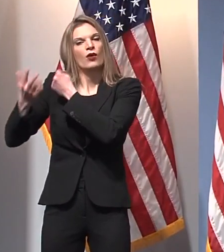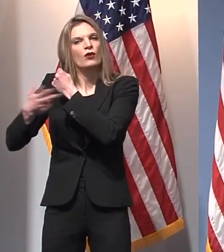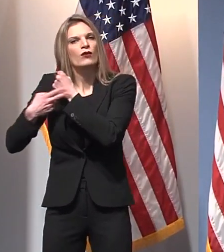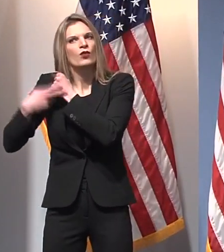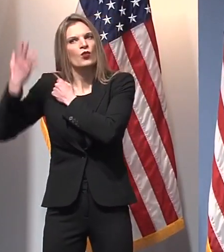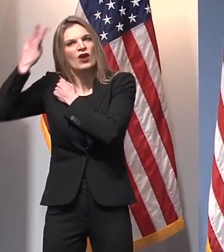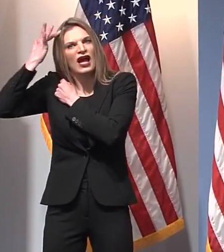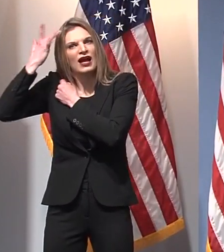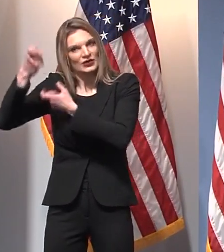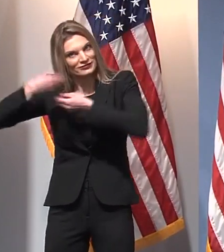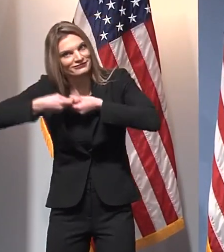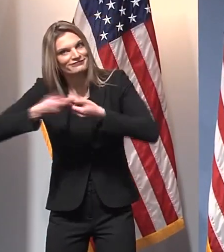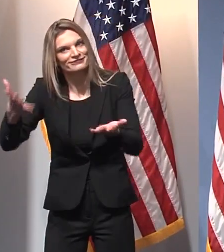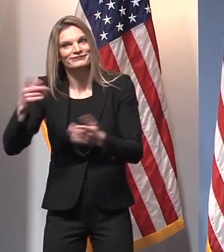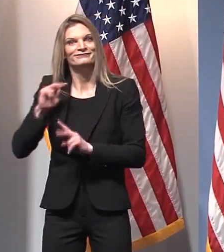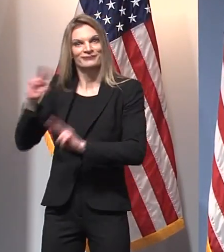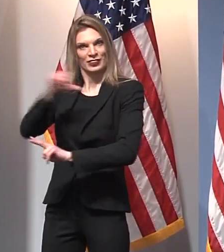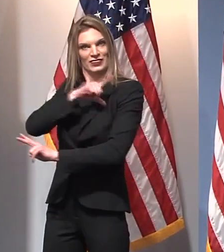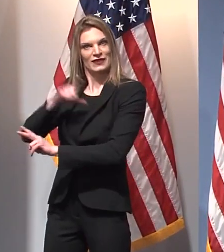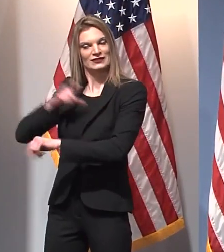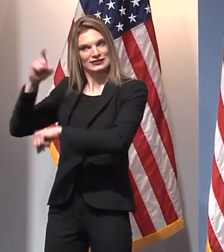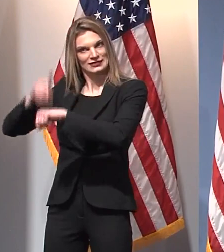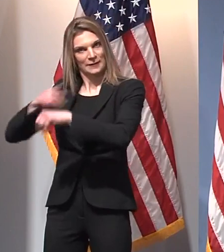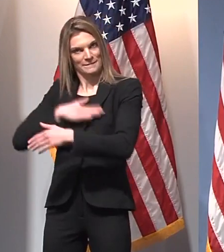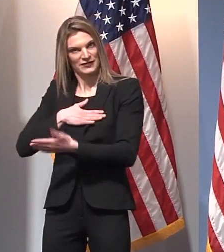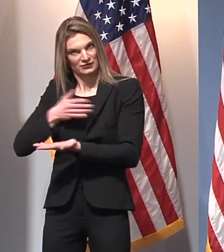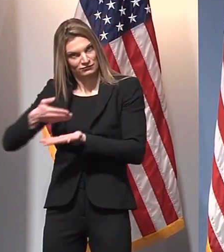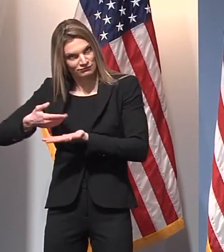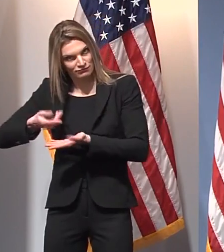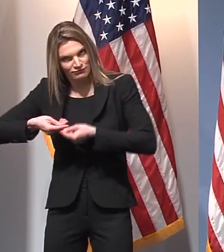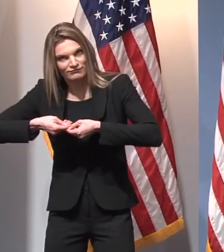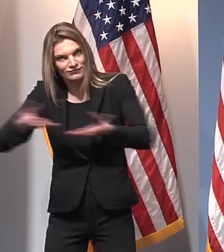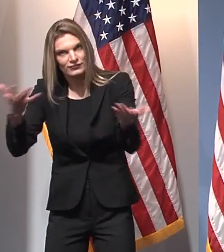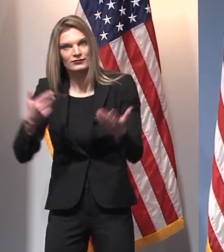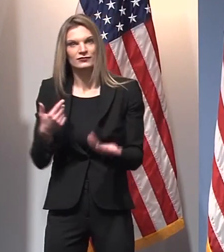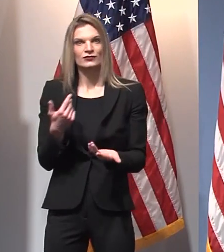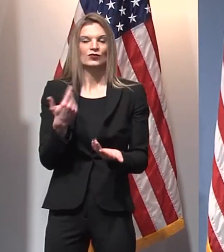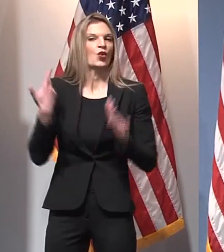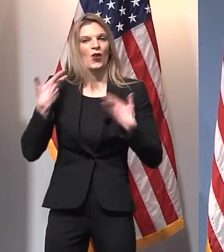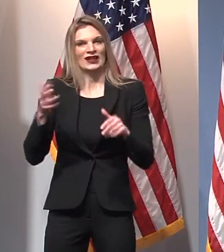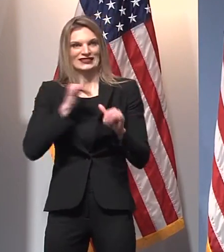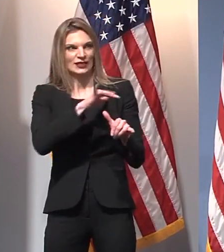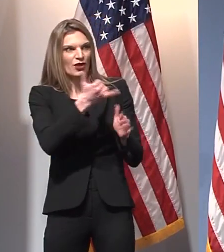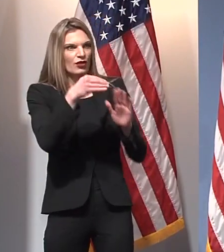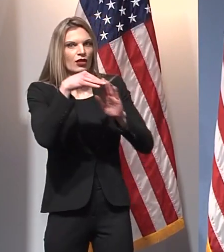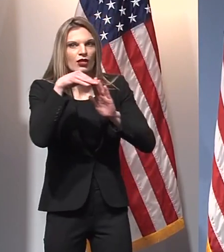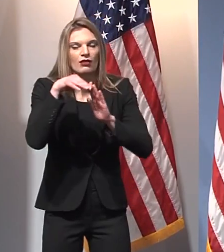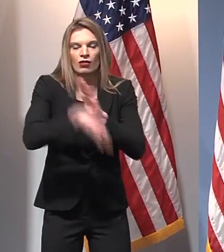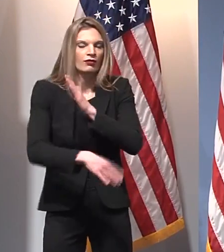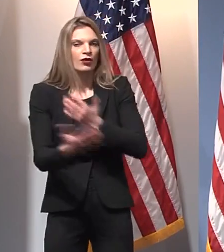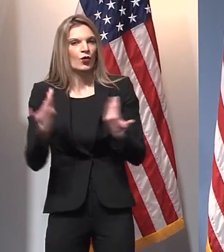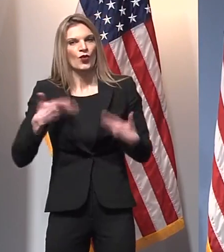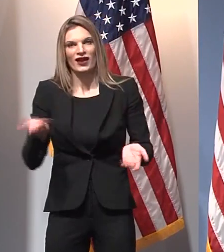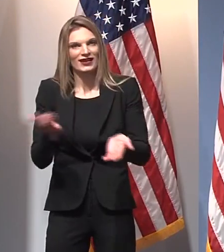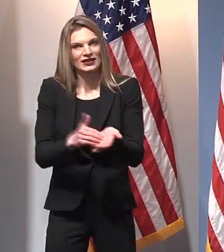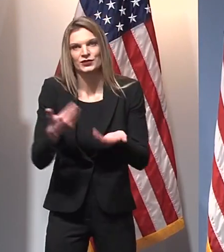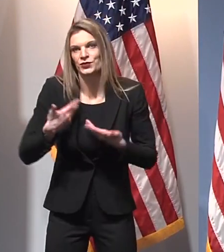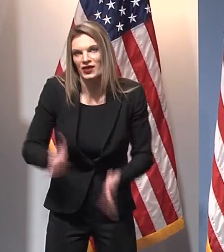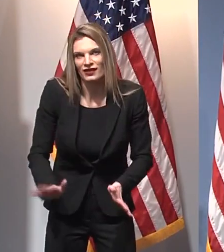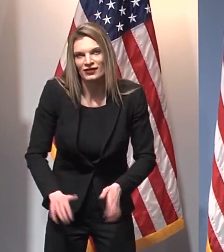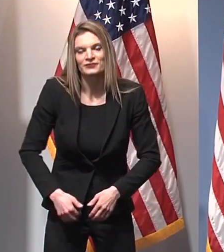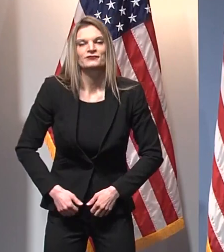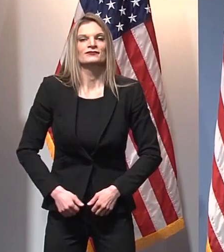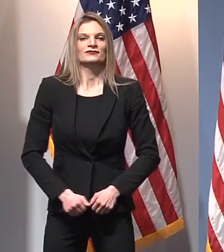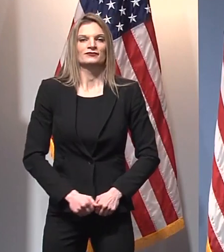Michigan's position is, you know, we could fall down that list if we don't have the resources to do this contracting.